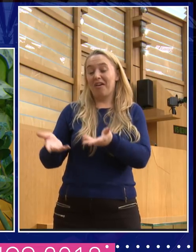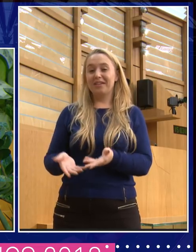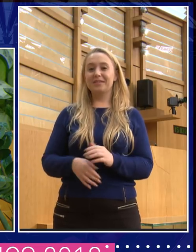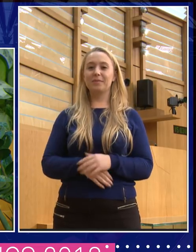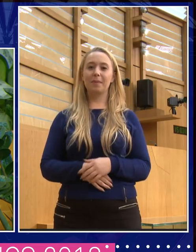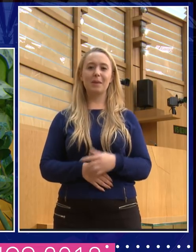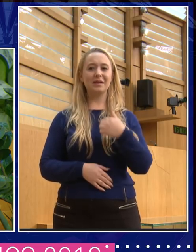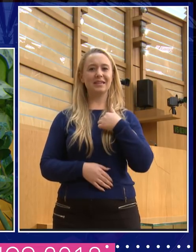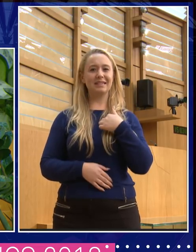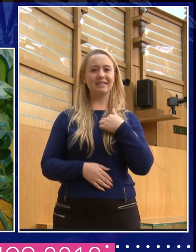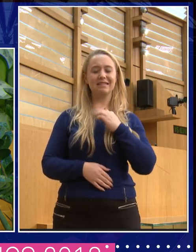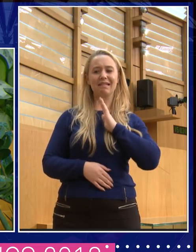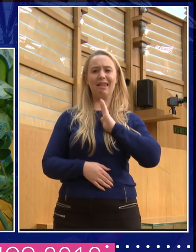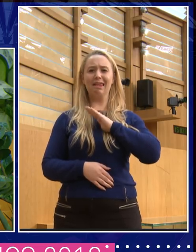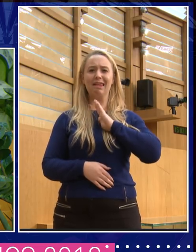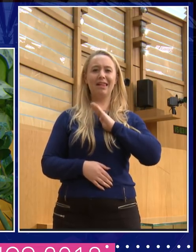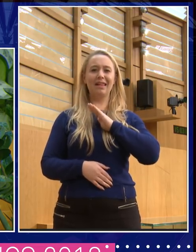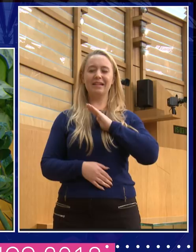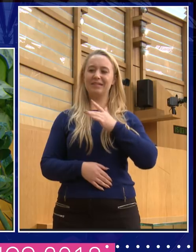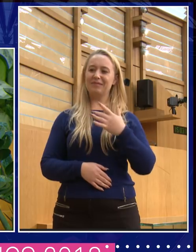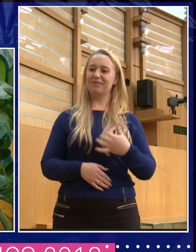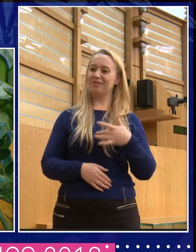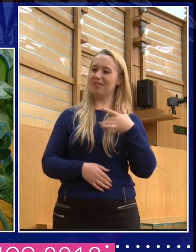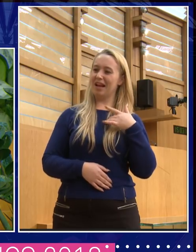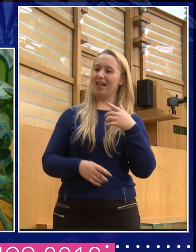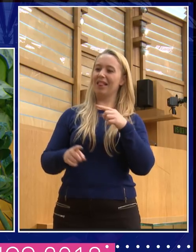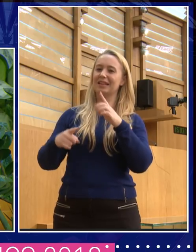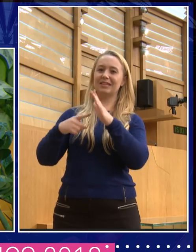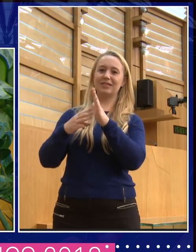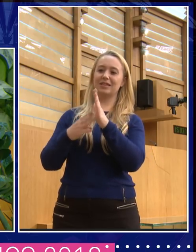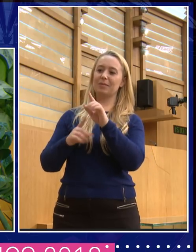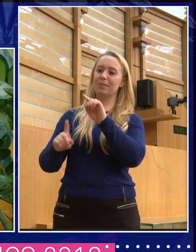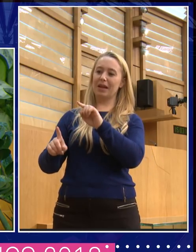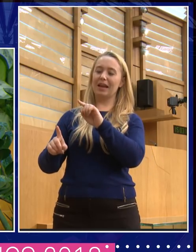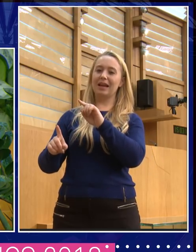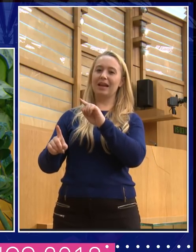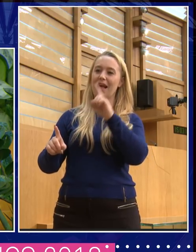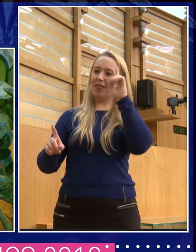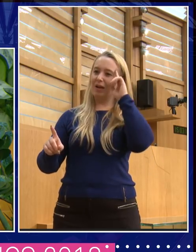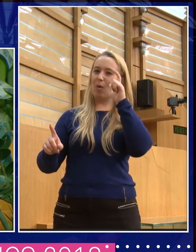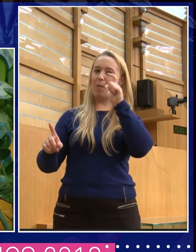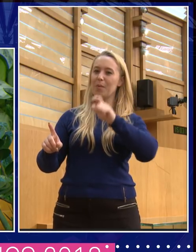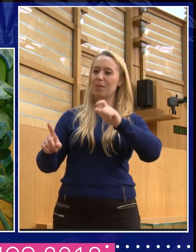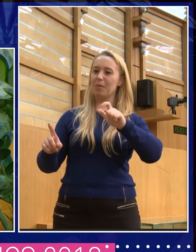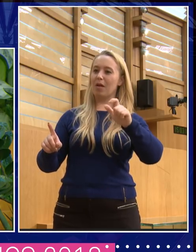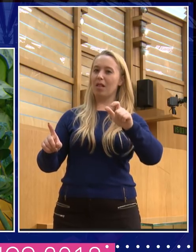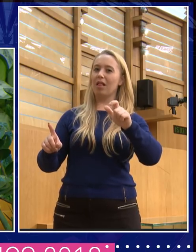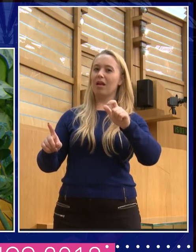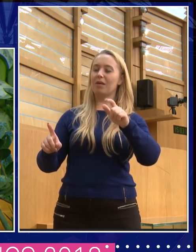My unease was that, you know, I just, I pictured this back room thinking, okay, now last year, Mrs May's speech